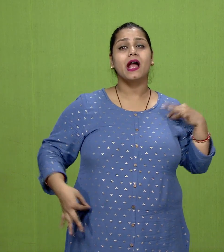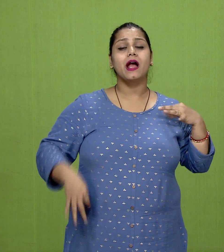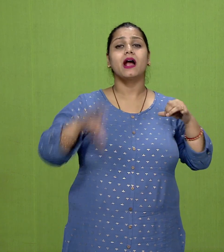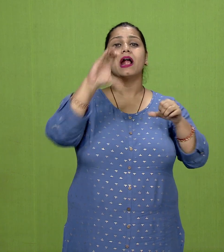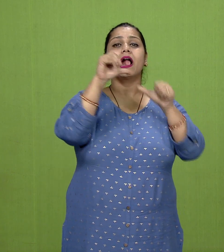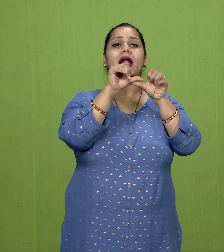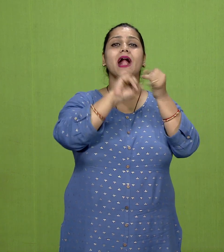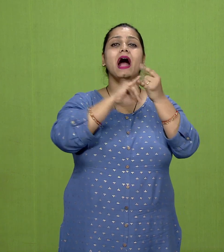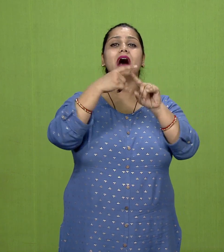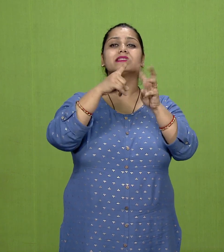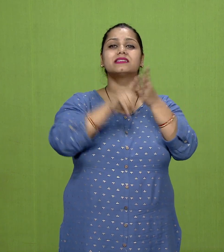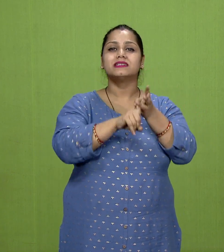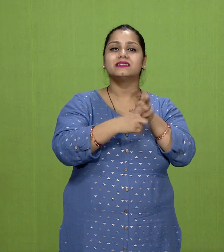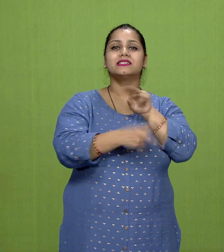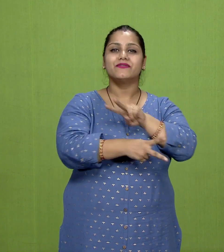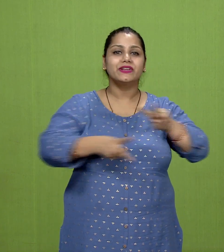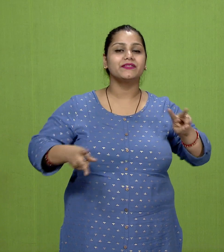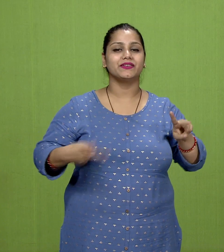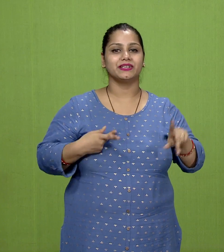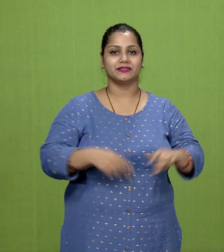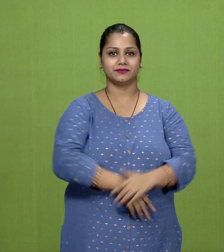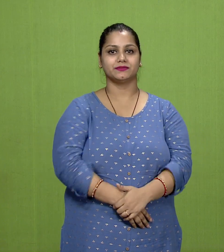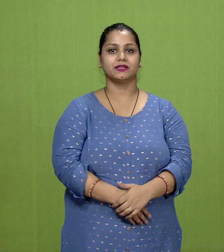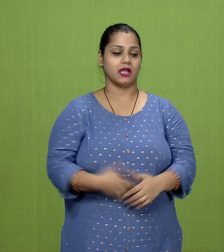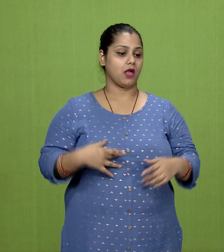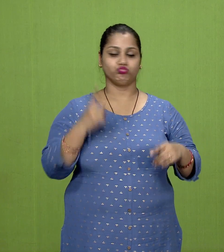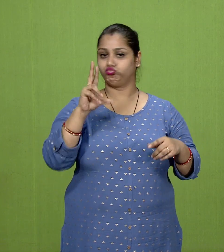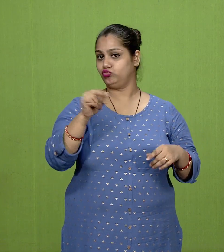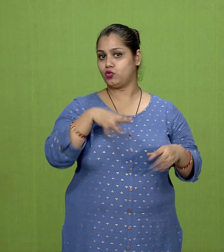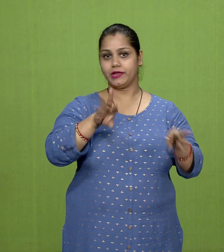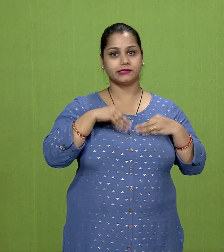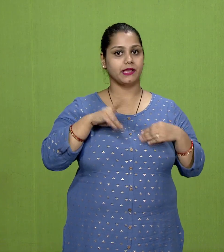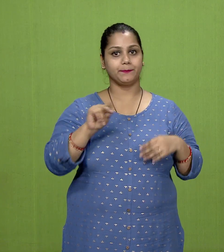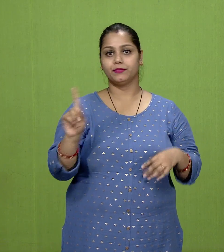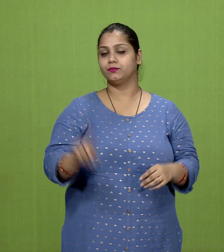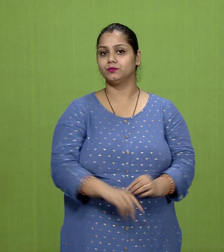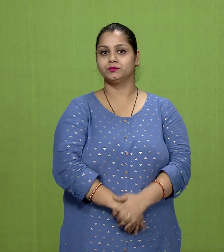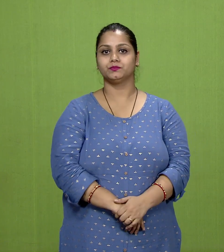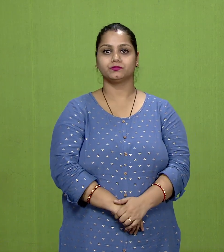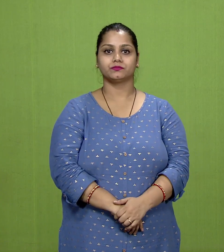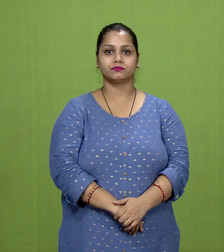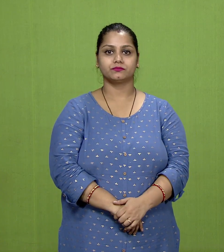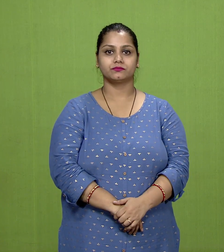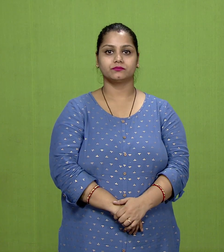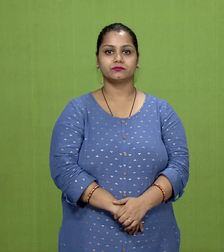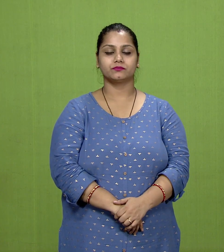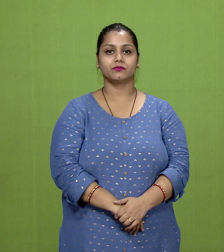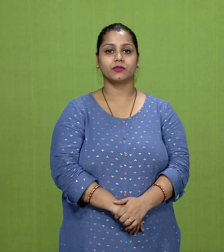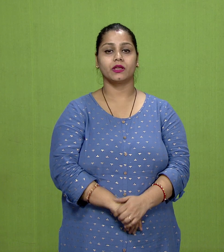and accepted